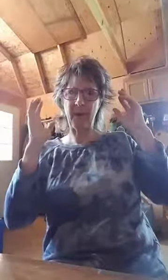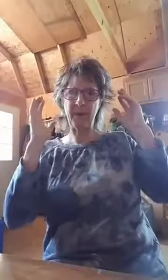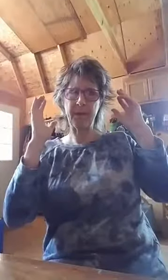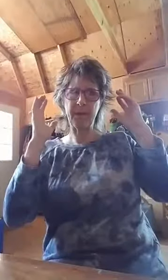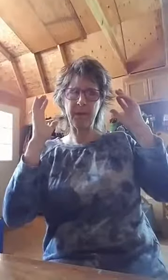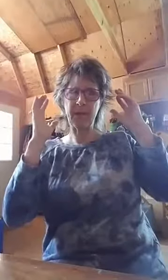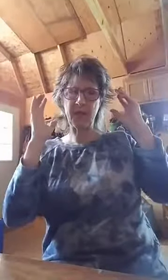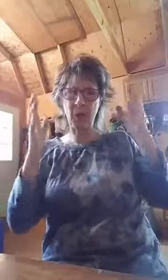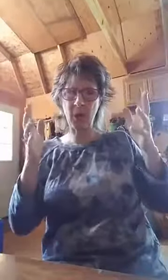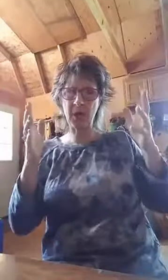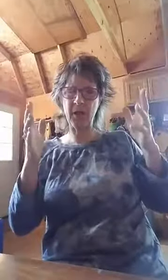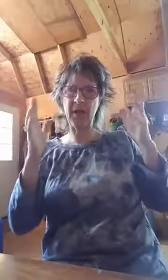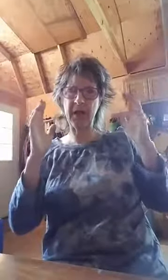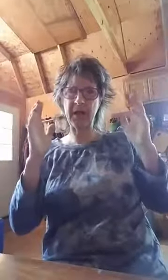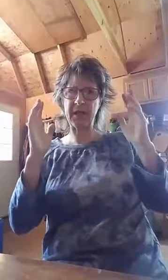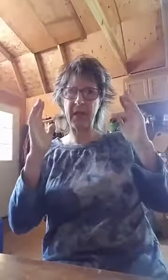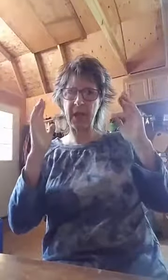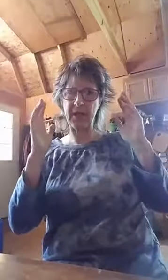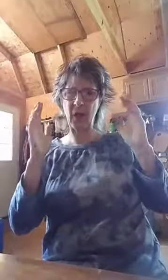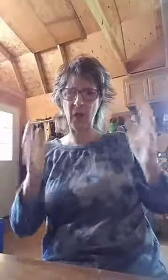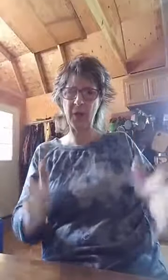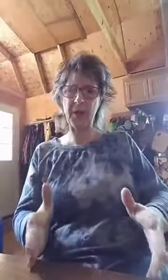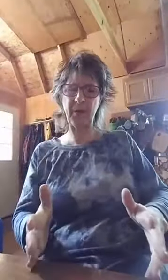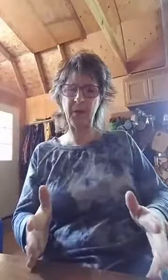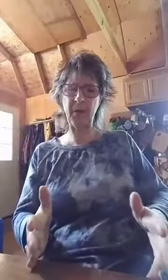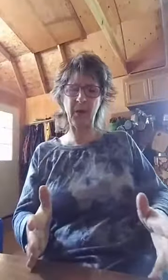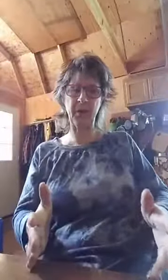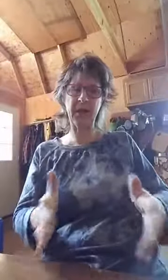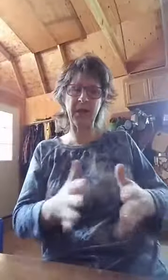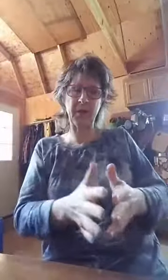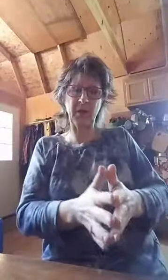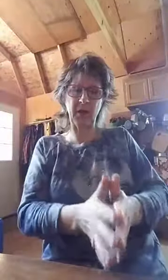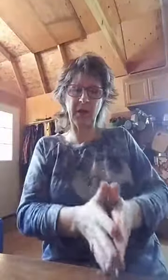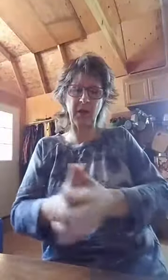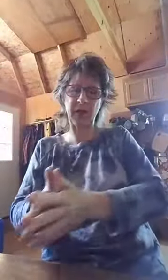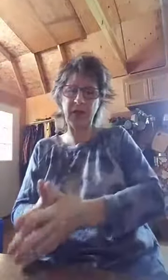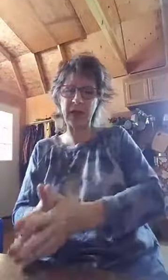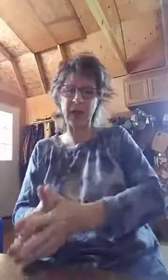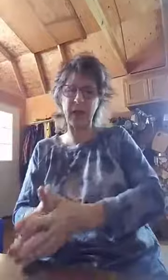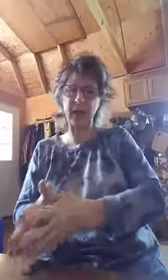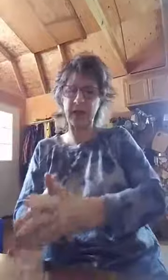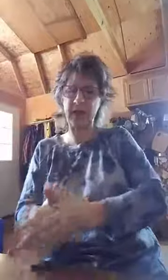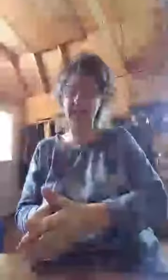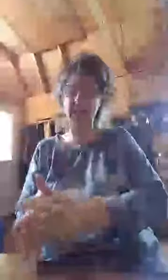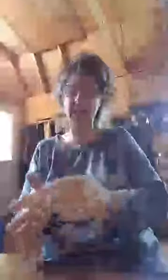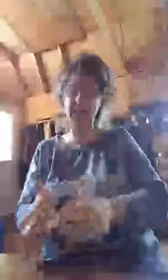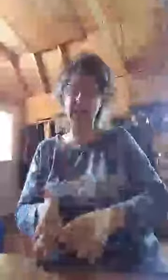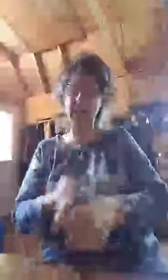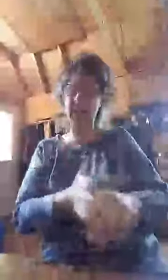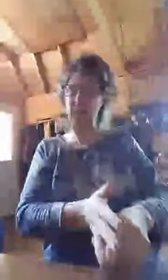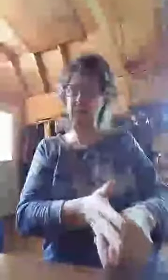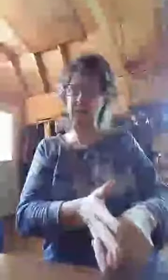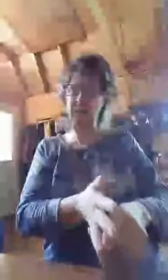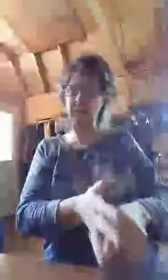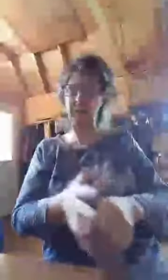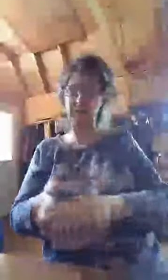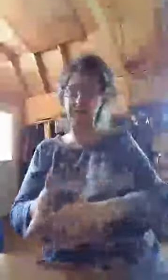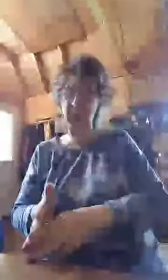um, smarter than, than all the people in the world. Because if you look in the old Testament, Daniel was 10 times smarter than everybody in the